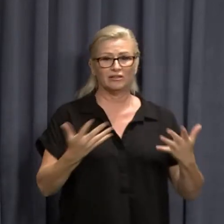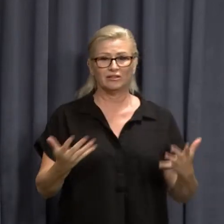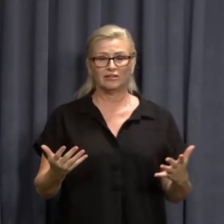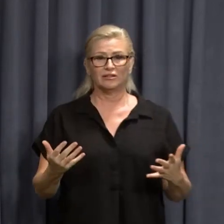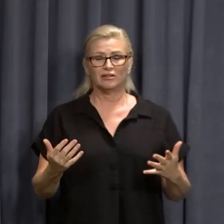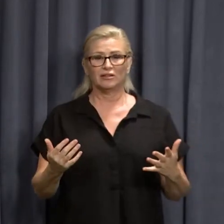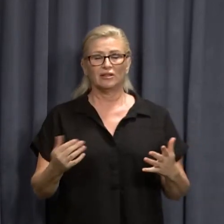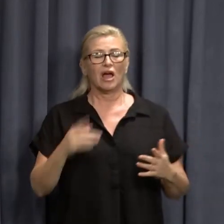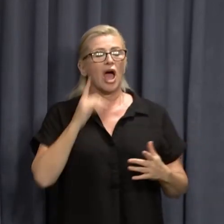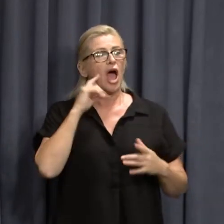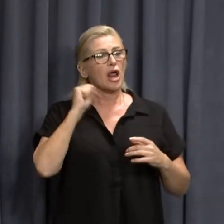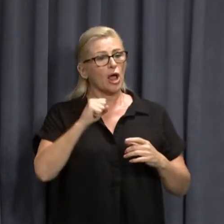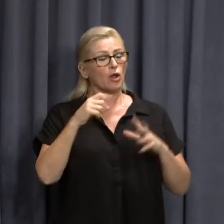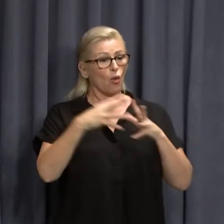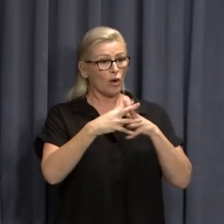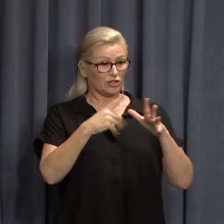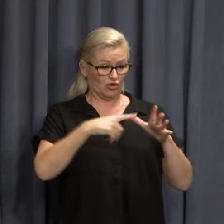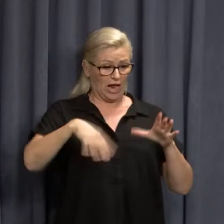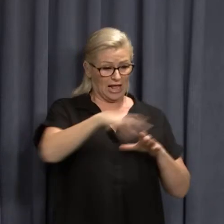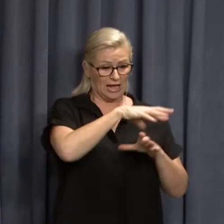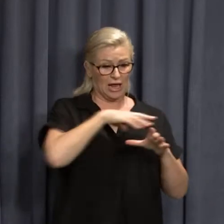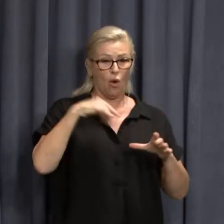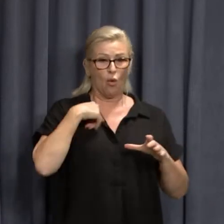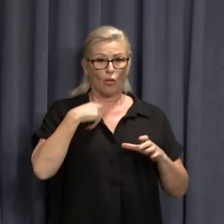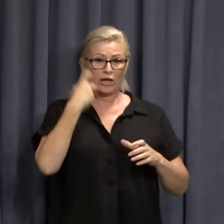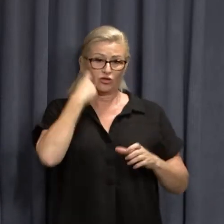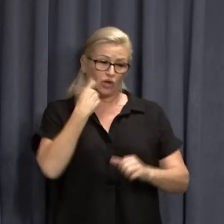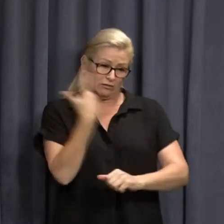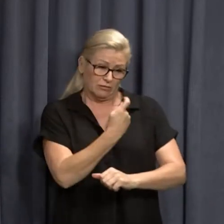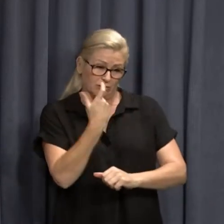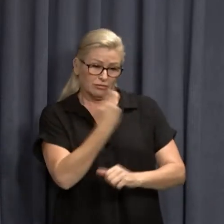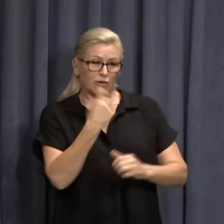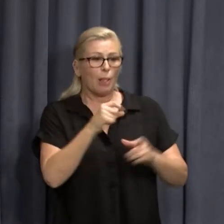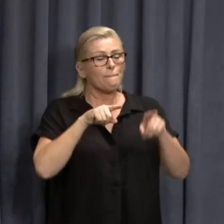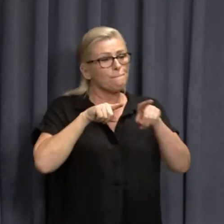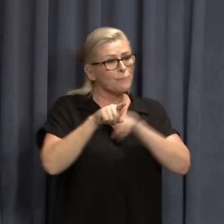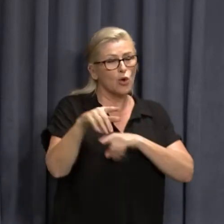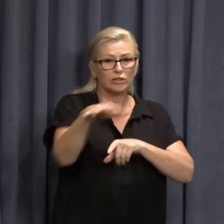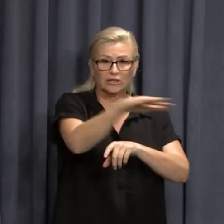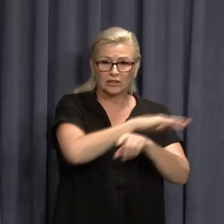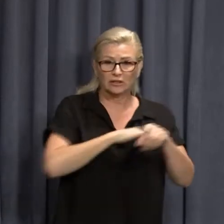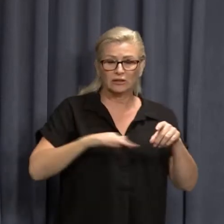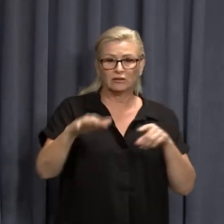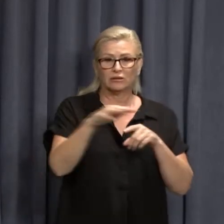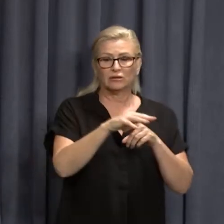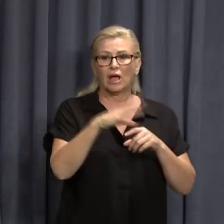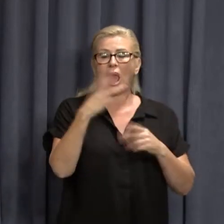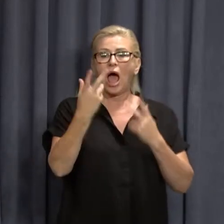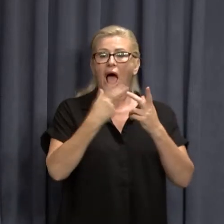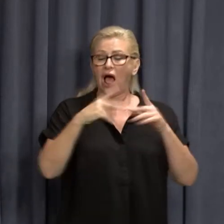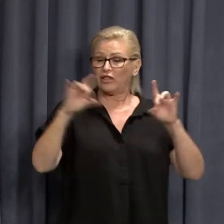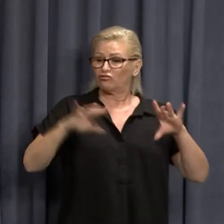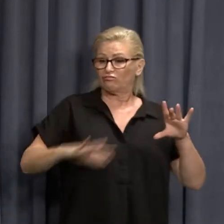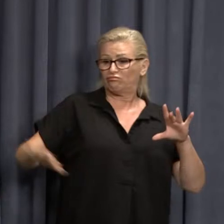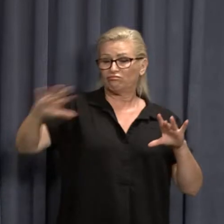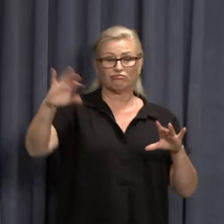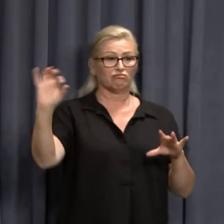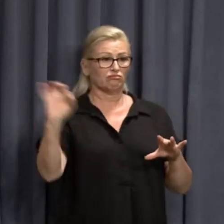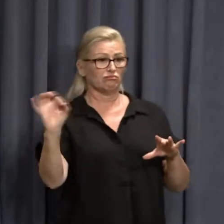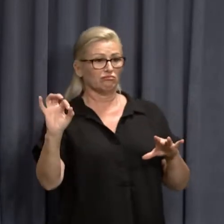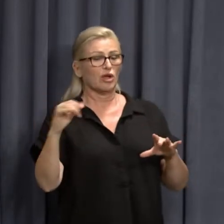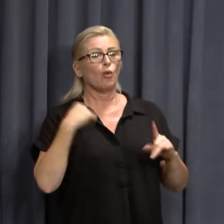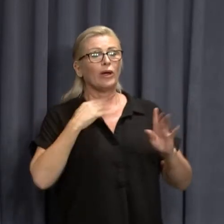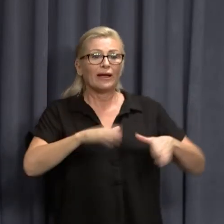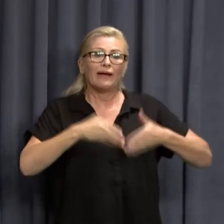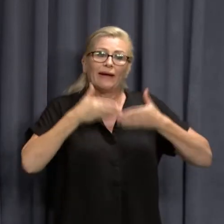bearing most of the load of the vaccination rollout in Western Australia currently contrary to other states. So that provides